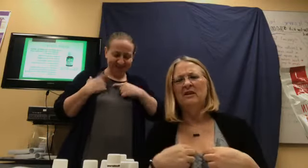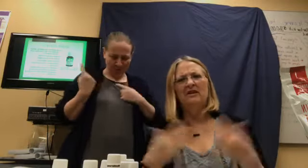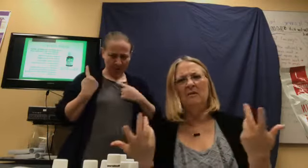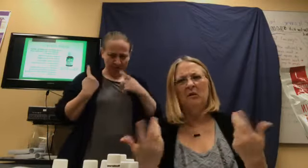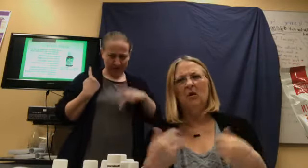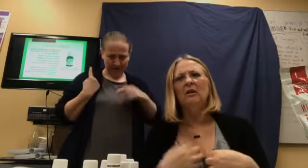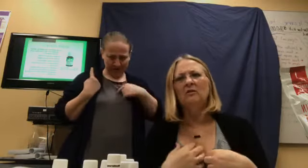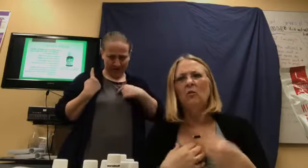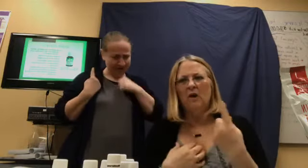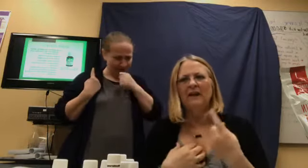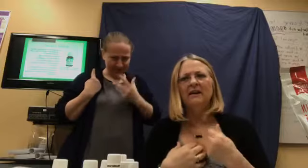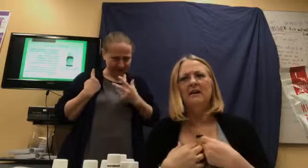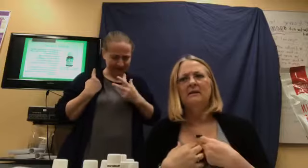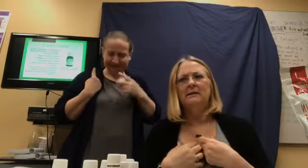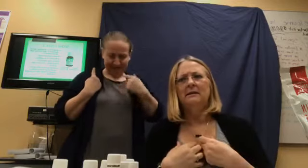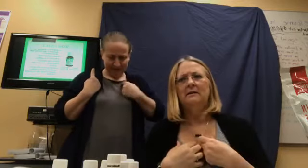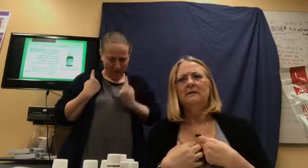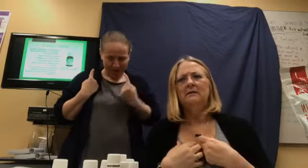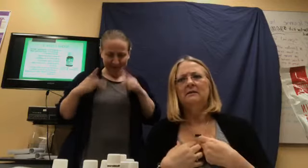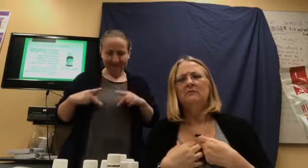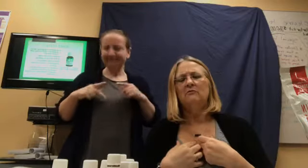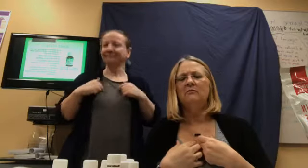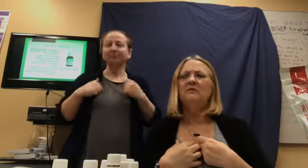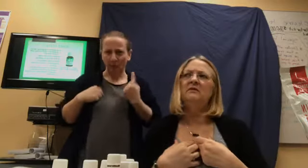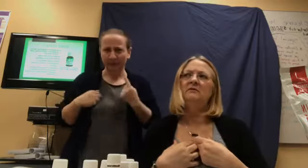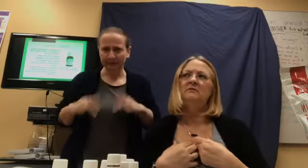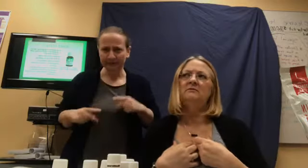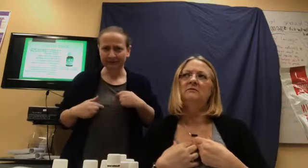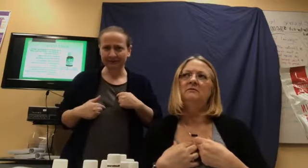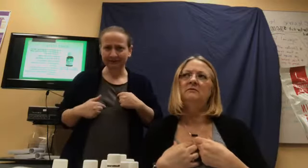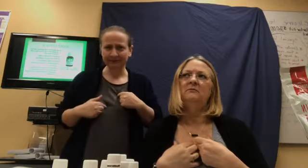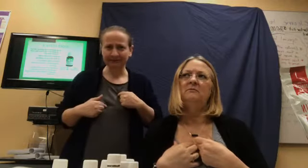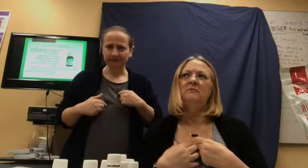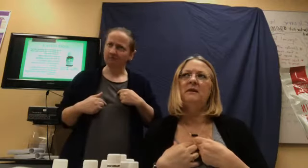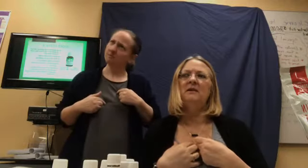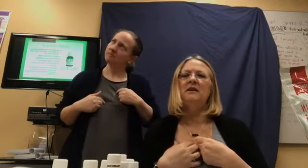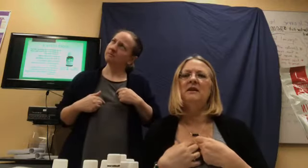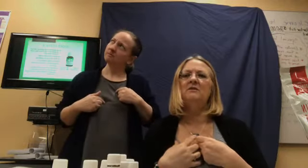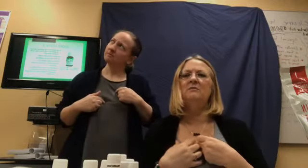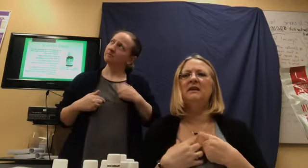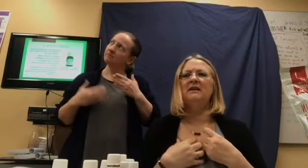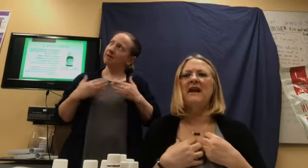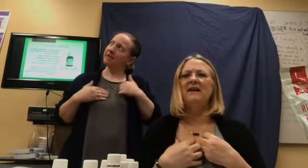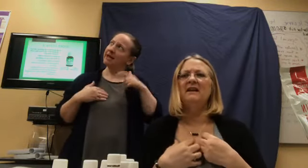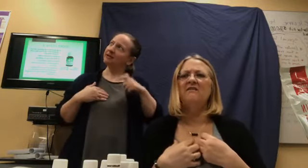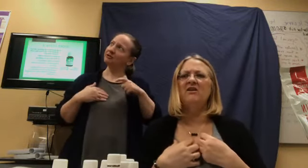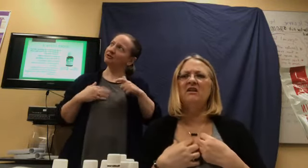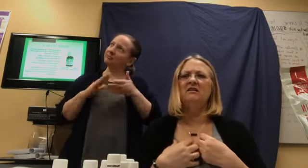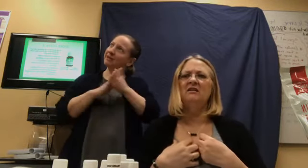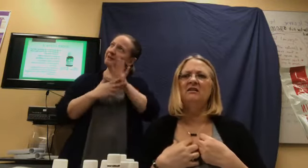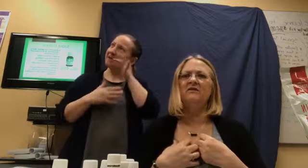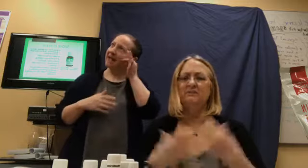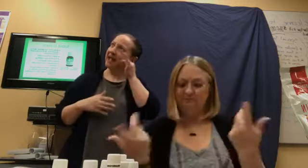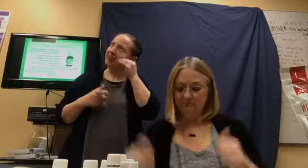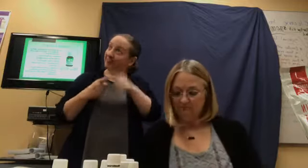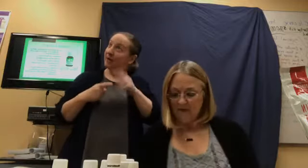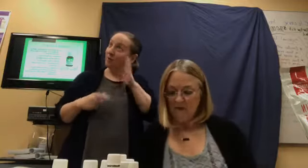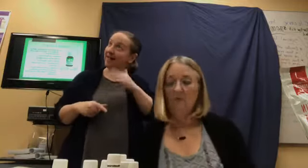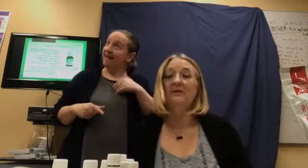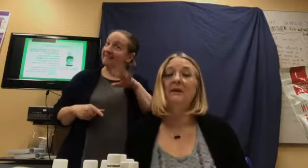Not more. One. Huh. Maybe I should be a cat and have nine lives. Hmm. We'll think